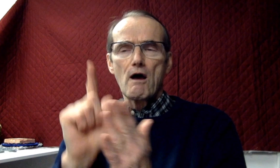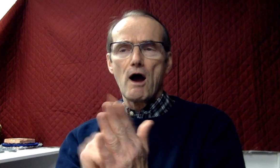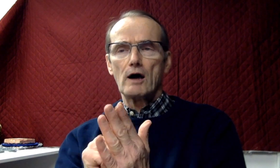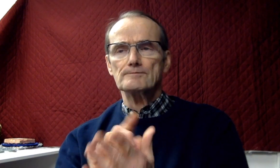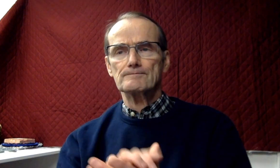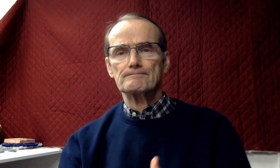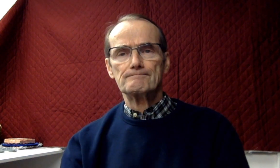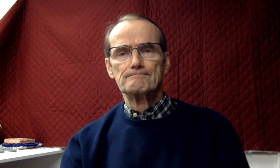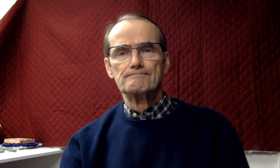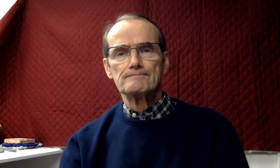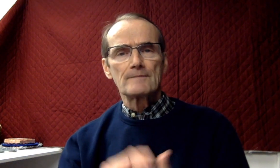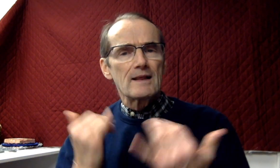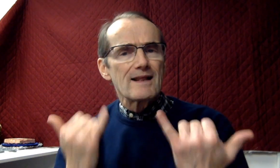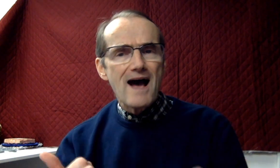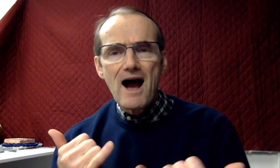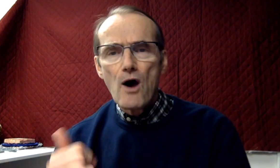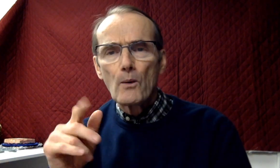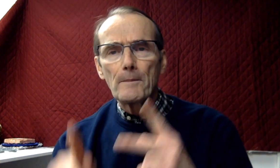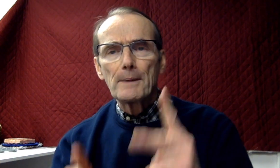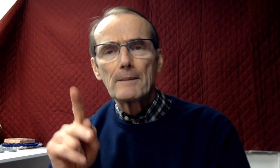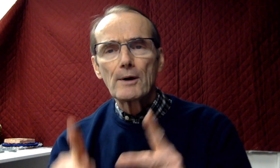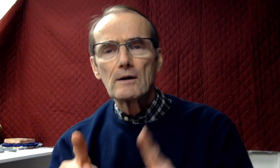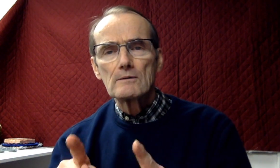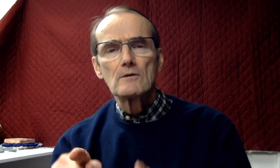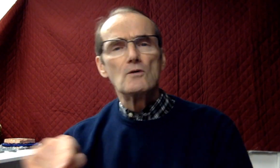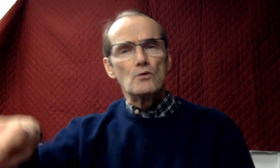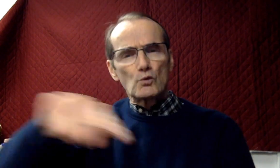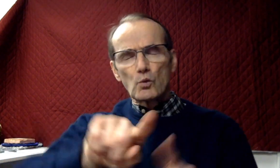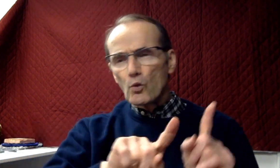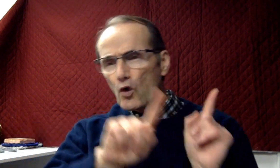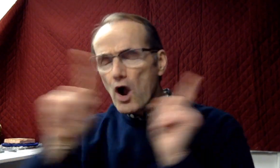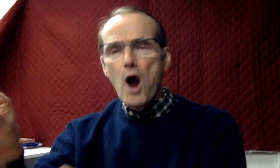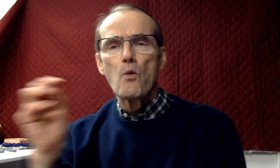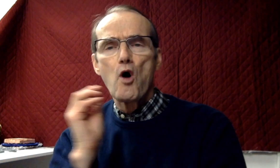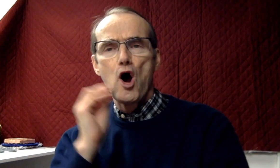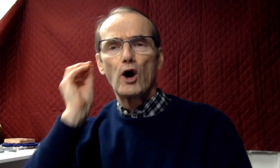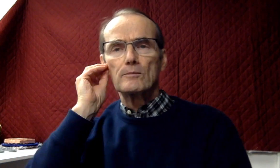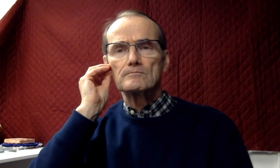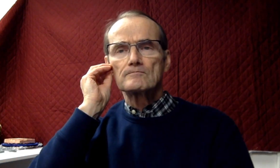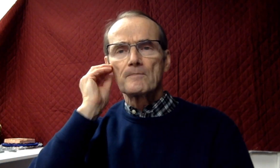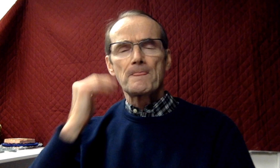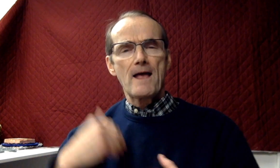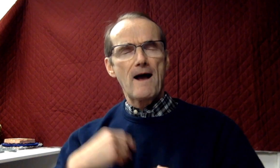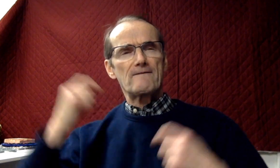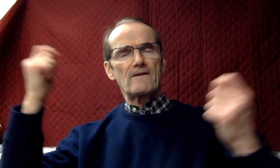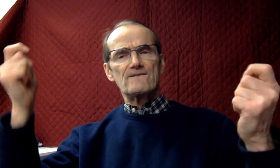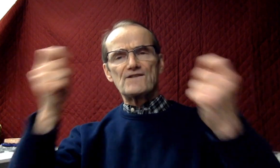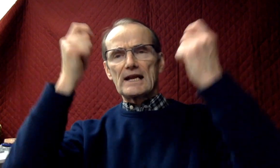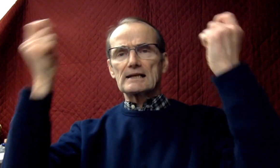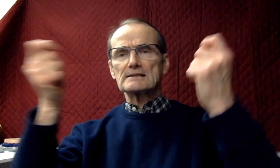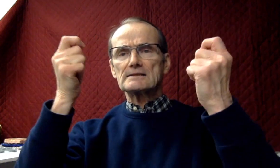He said further, Go, eat rich foods, and drink sweet drinks,